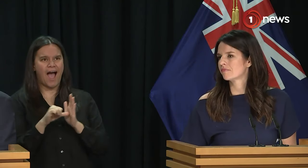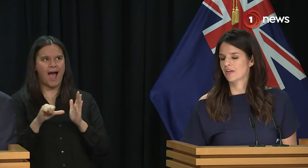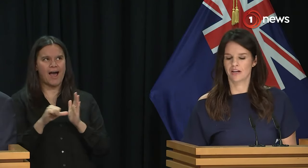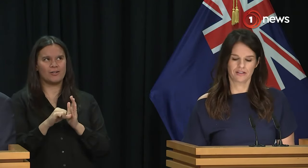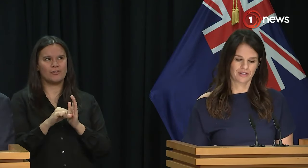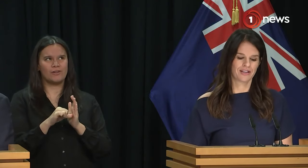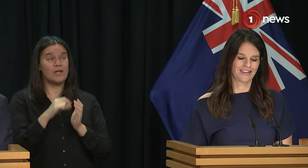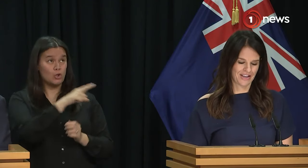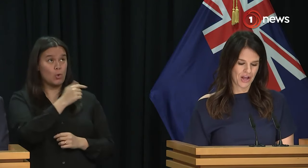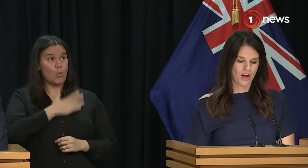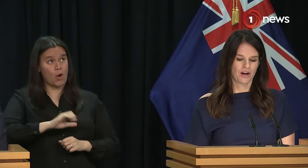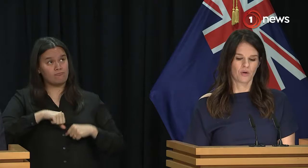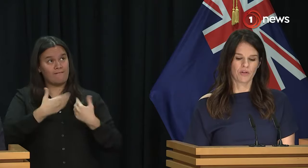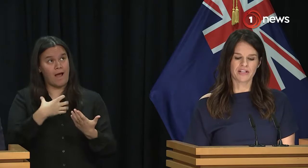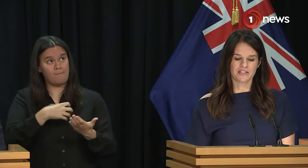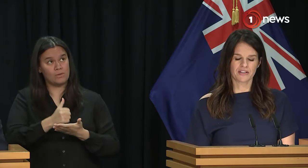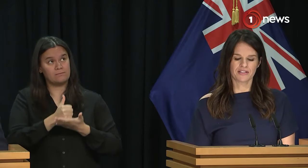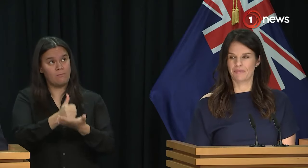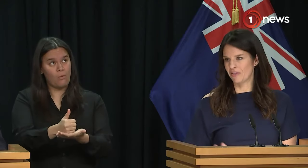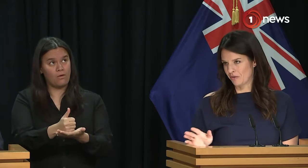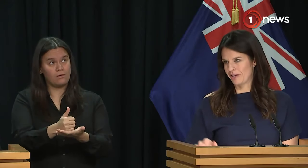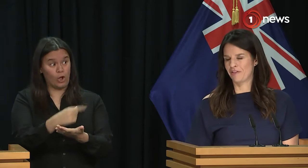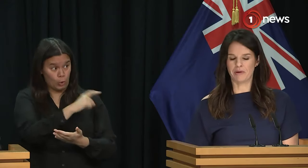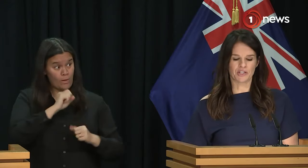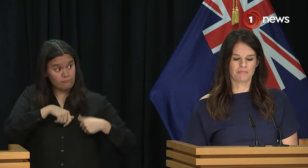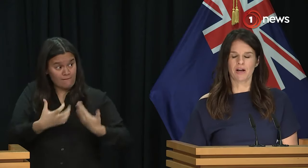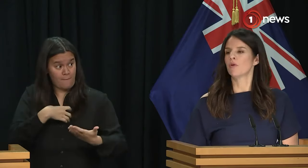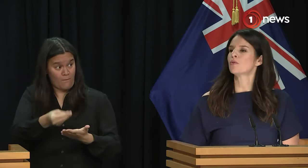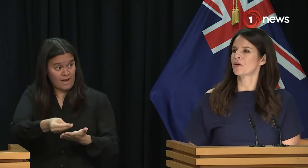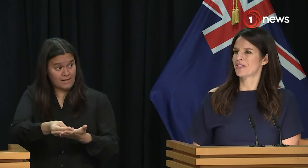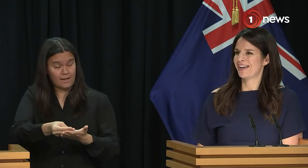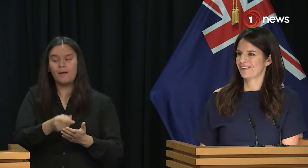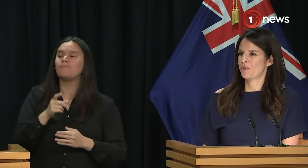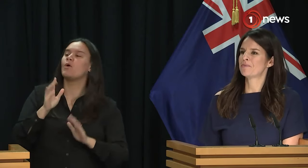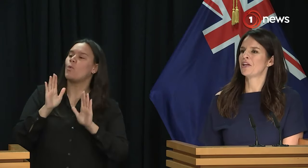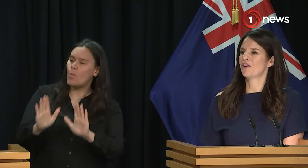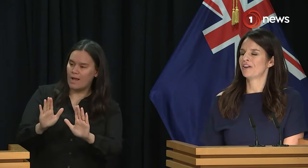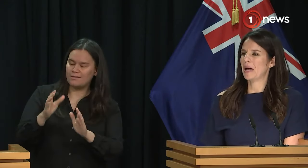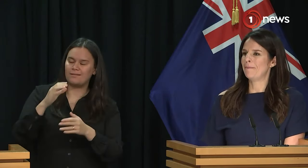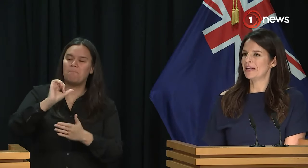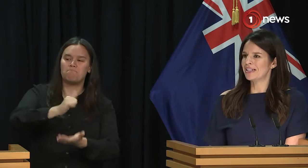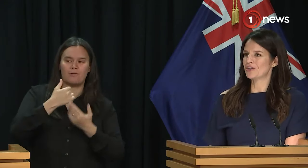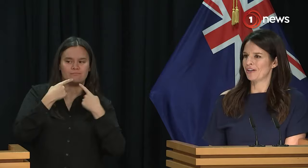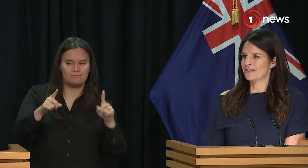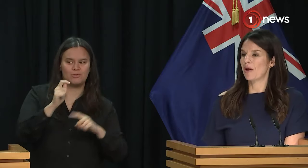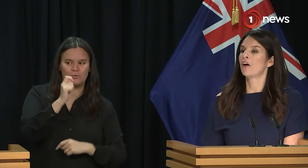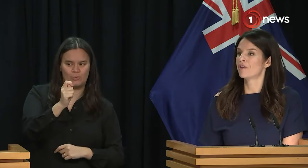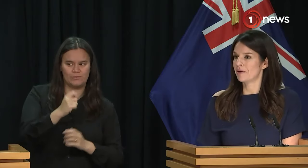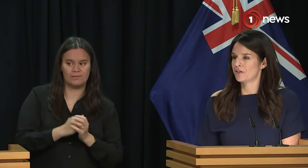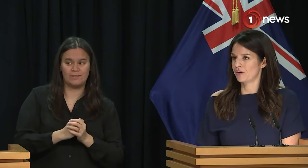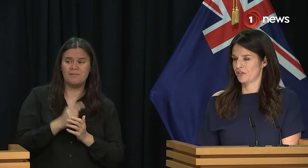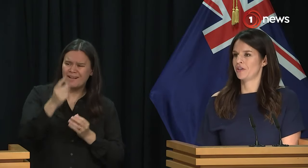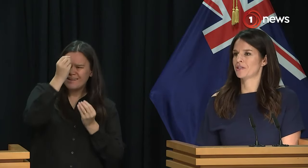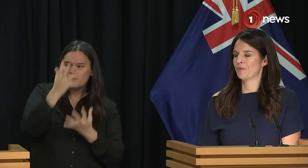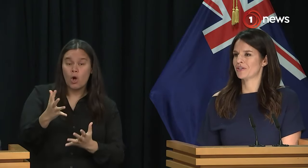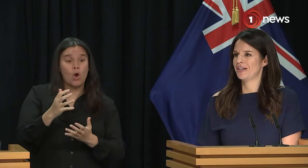money at it. So presumably this is an area you're going to spend in. Well, that's something that I'll leave for the budget. But I would also say we spend over a billion dollars, well